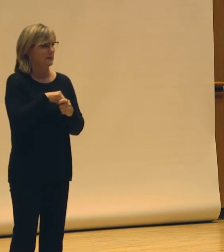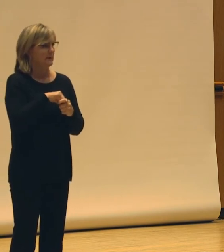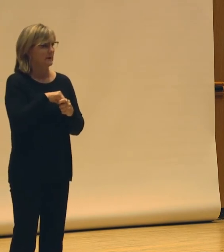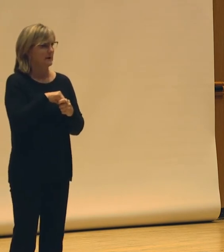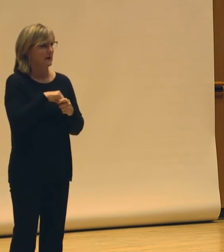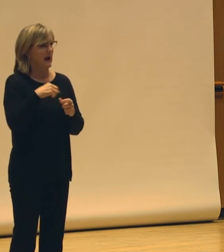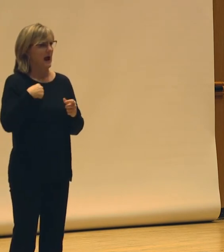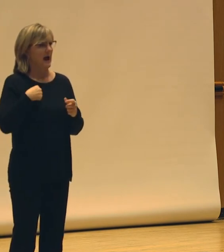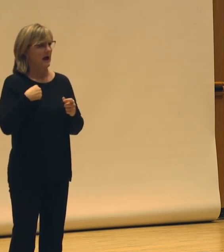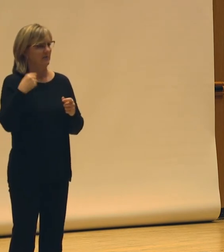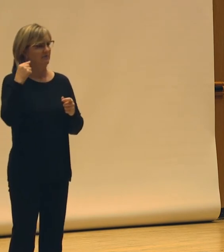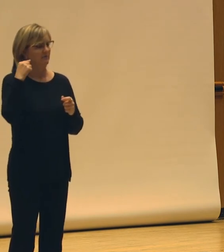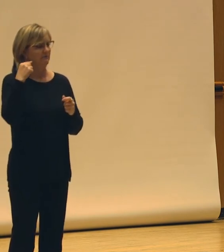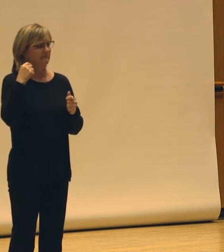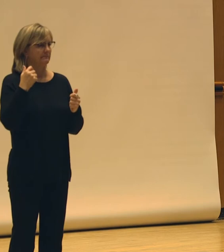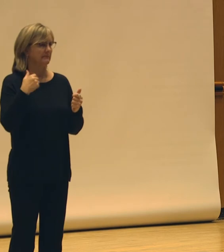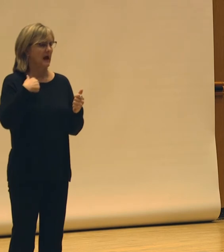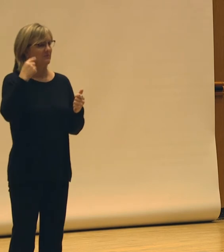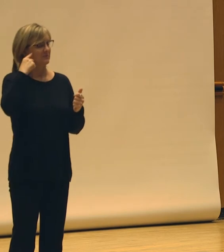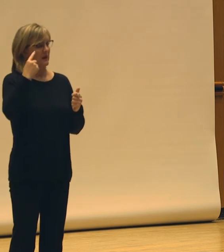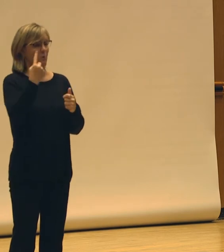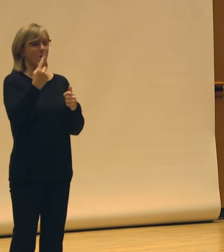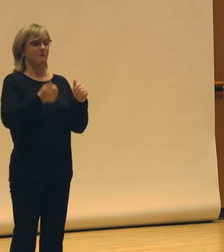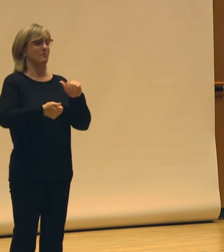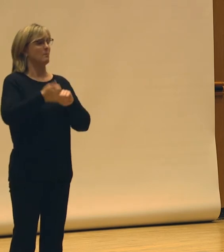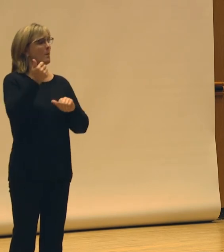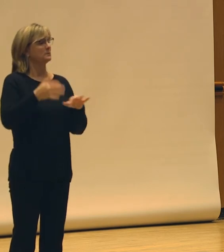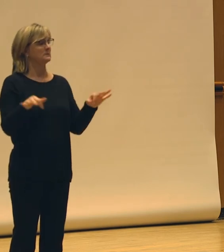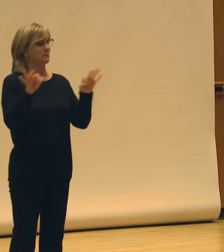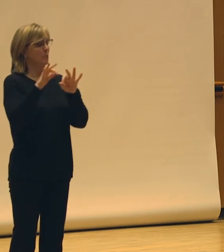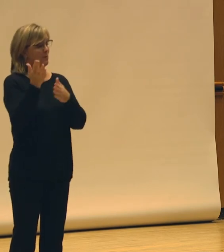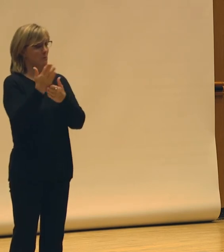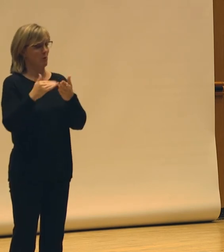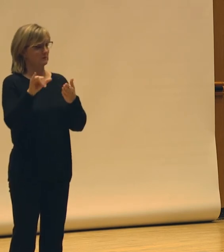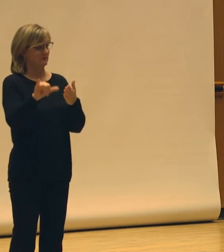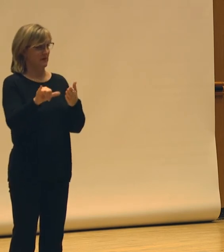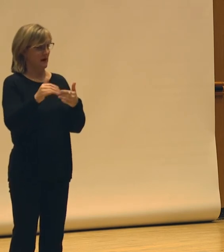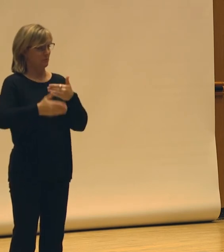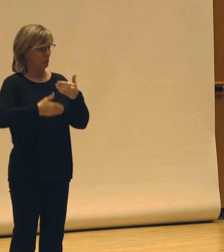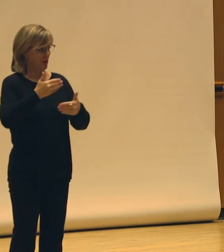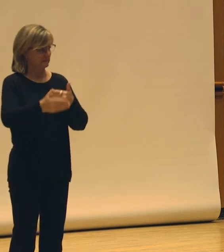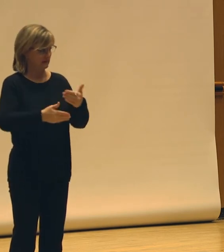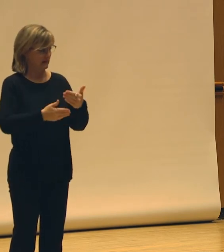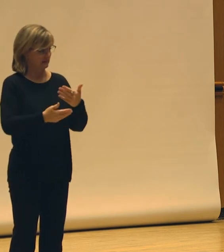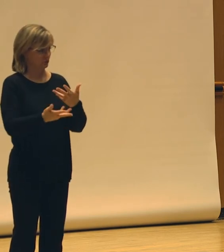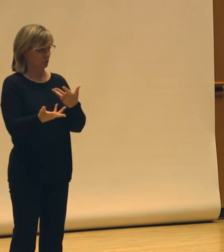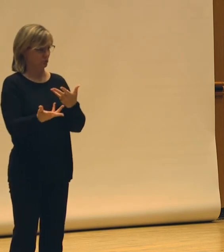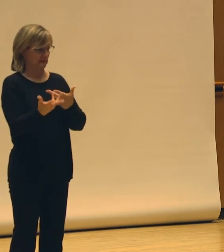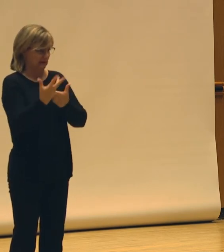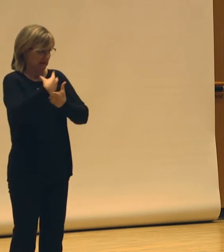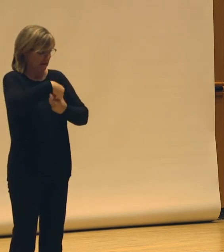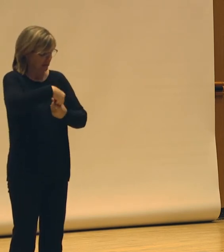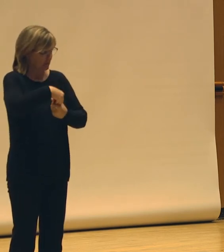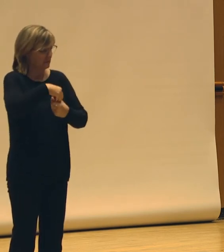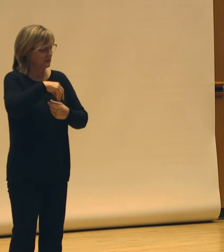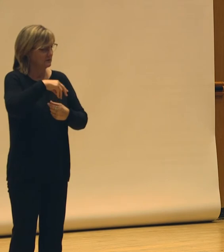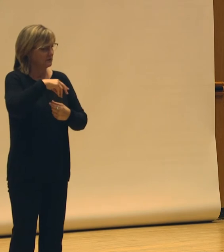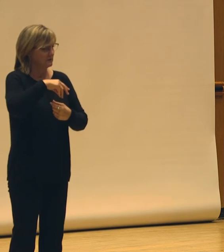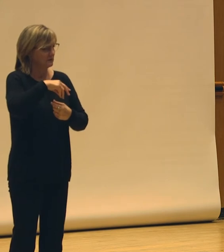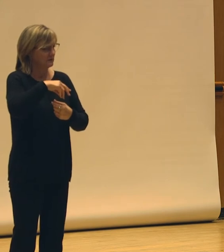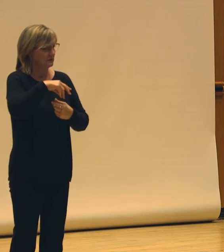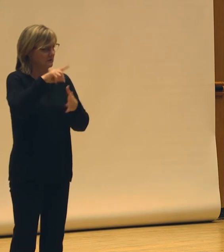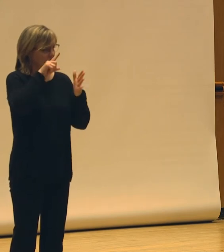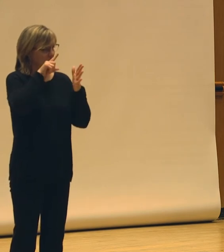I think one of the most important parts of that process and integration is the depth of the